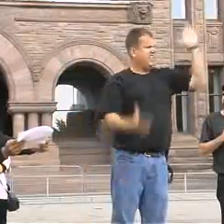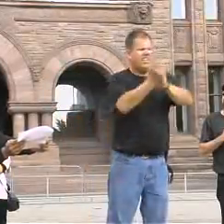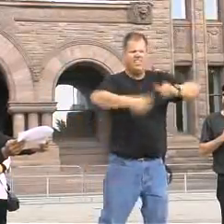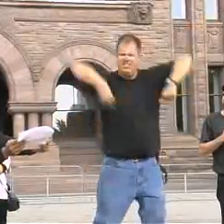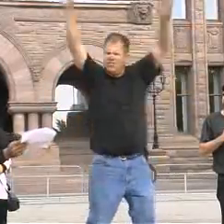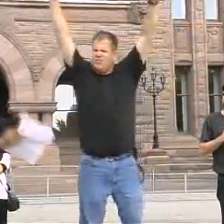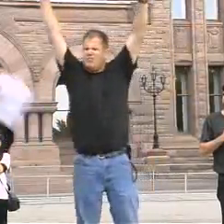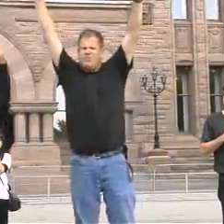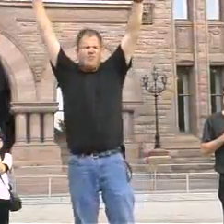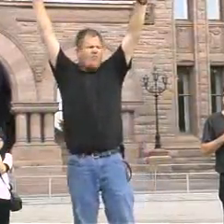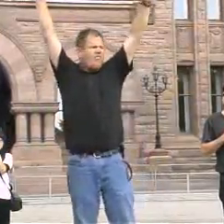well in Washington, D.C.